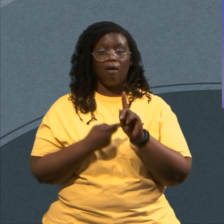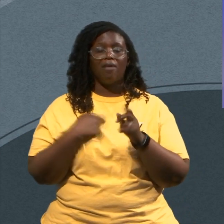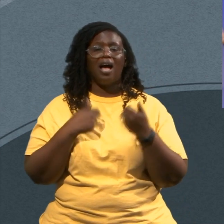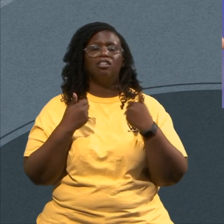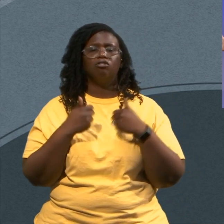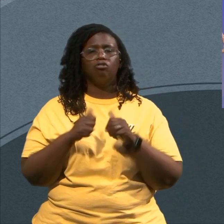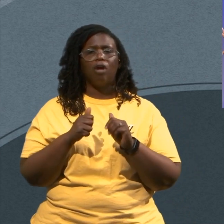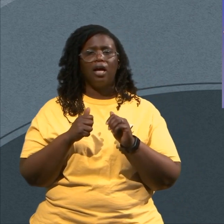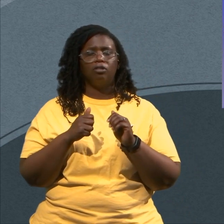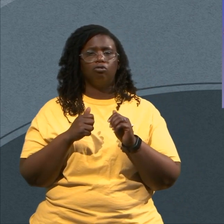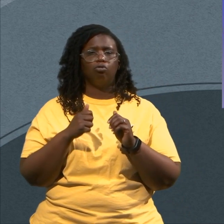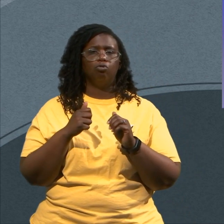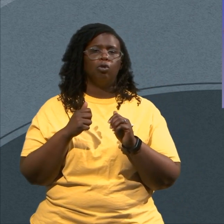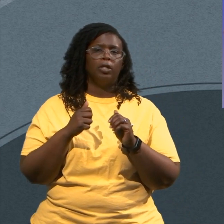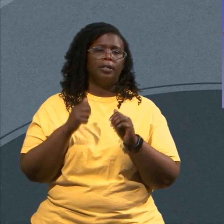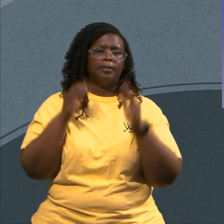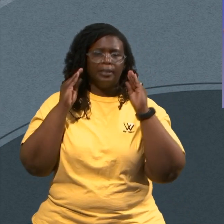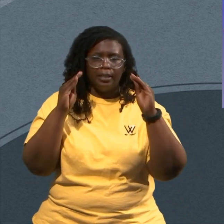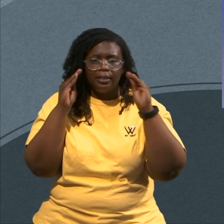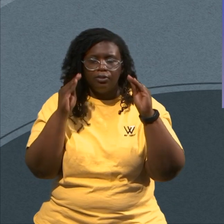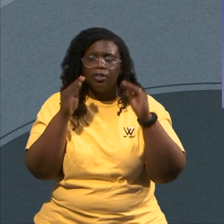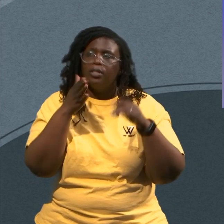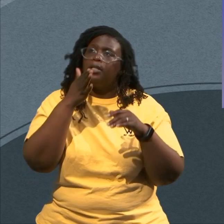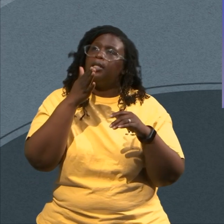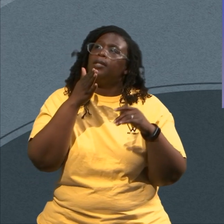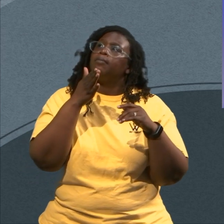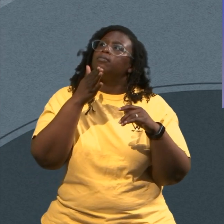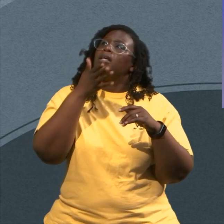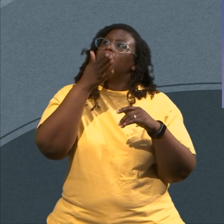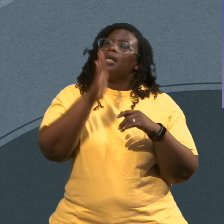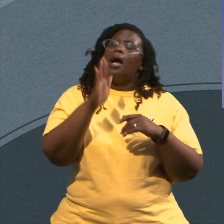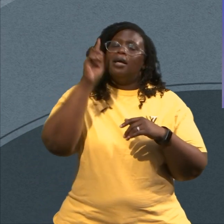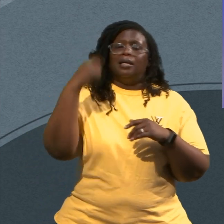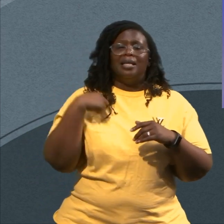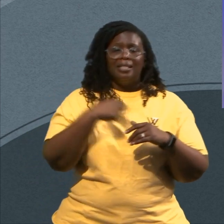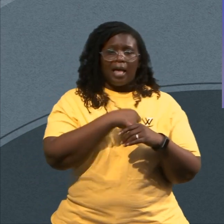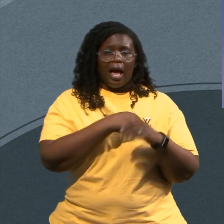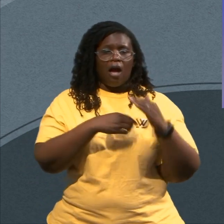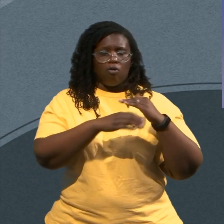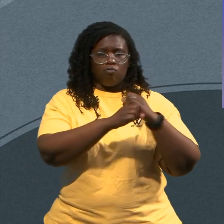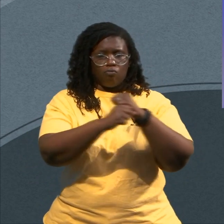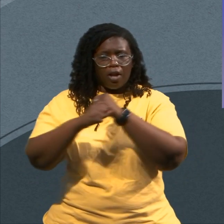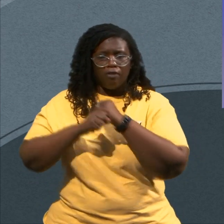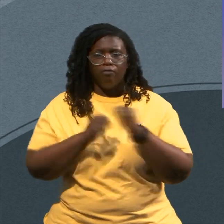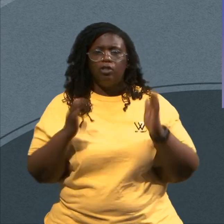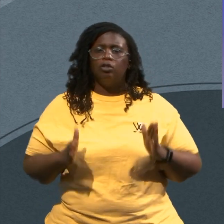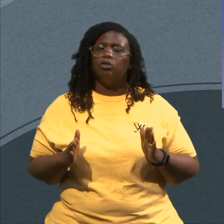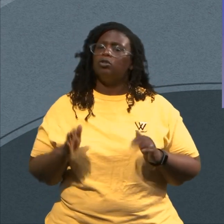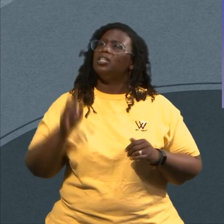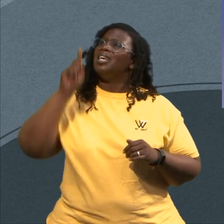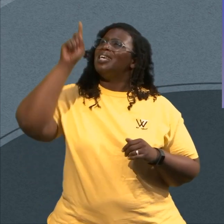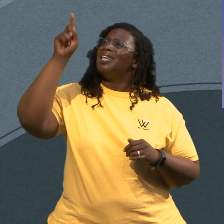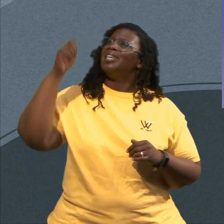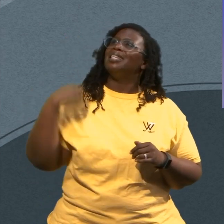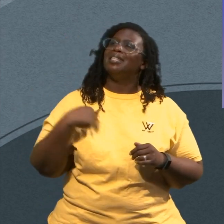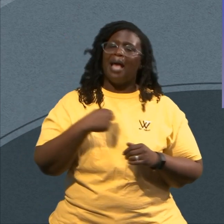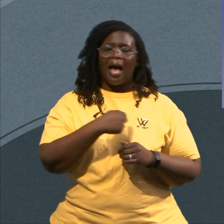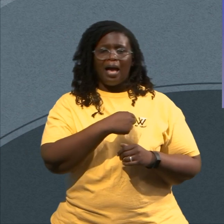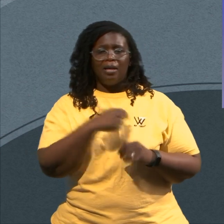Refuge I've tried To show Us God As a River Today I wanna